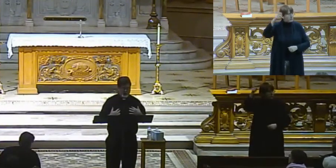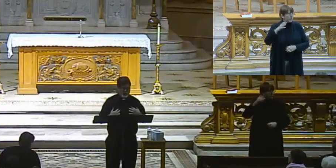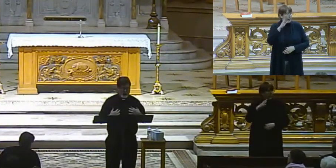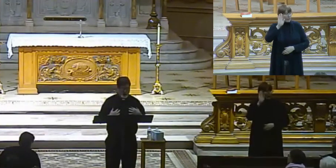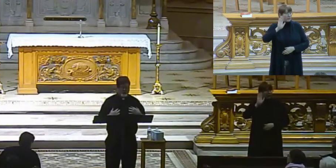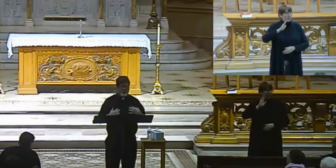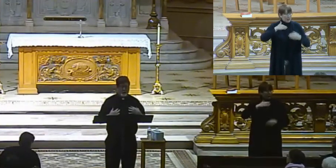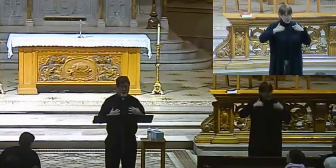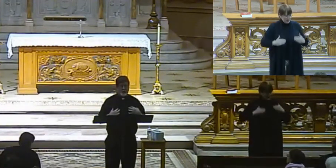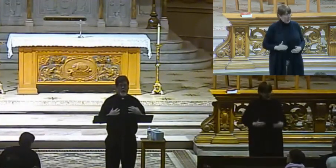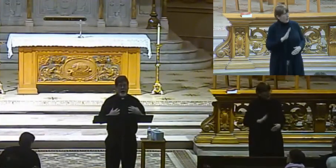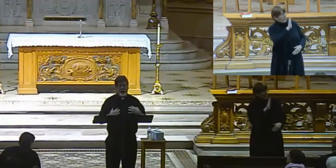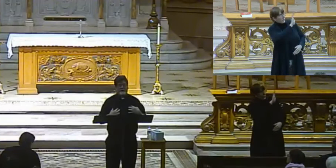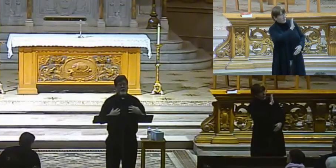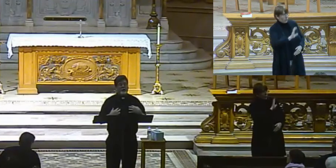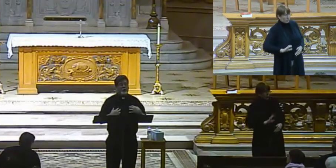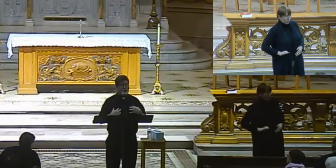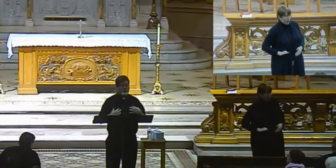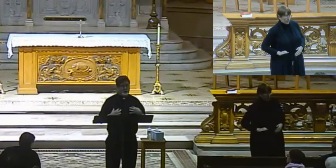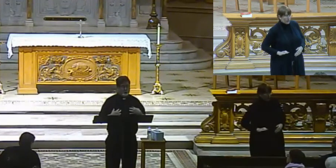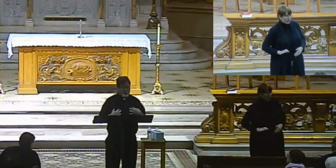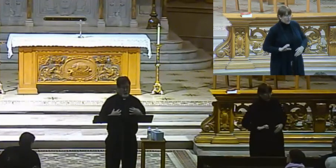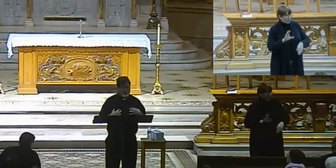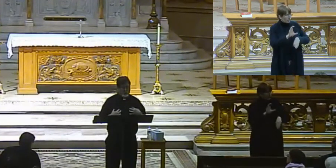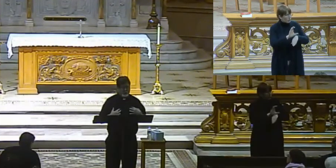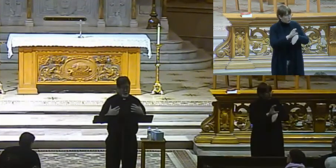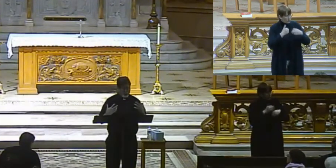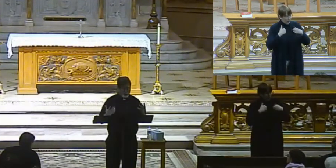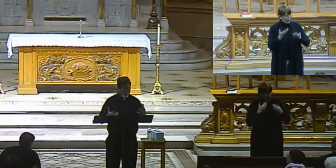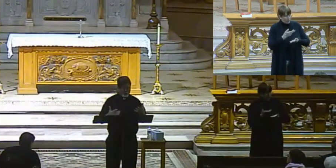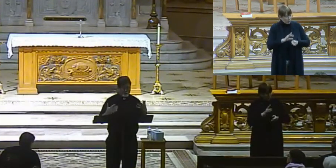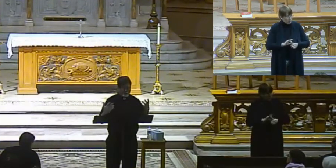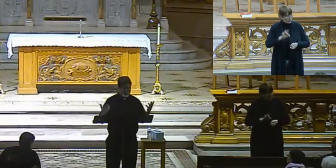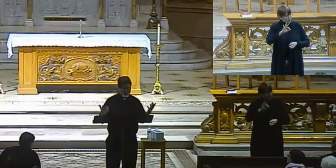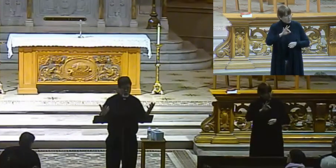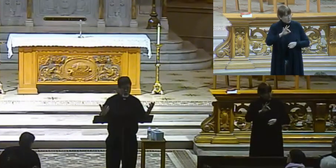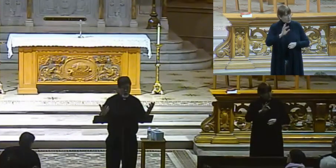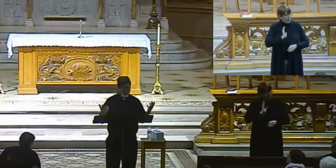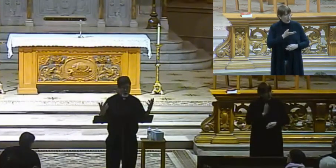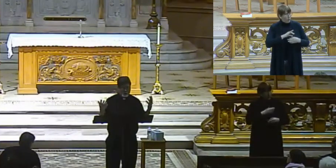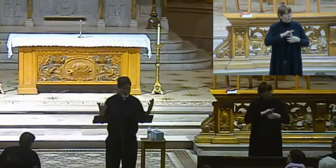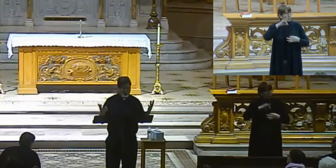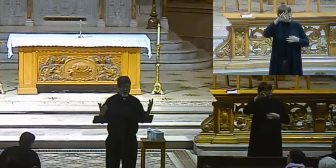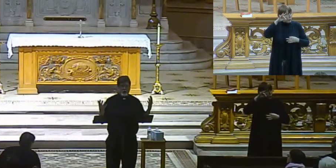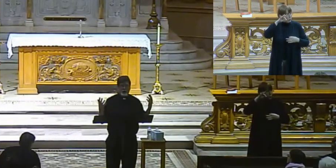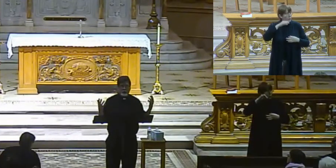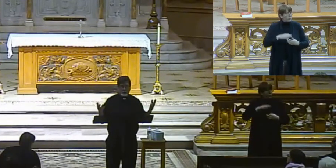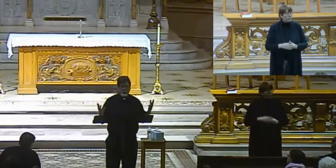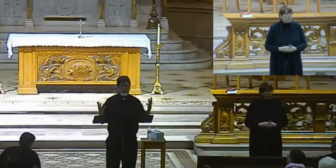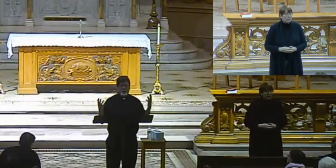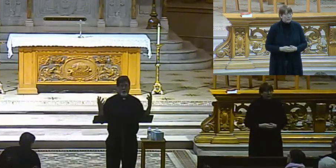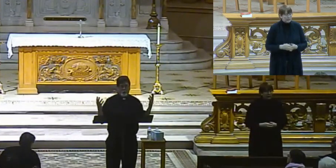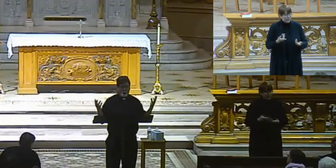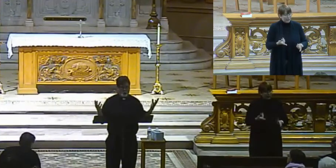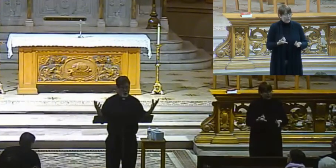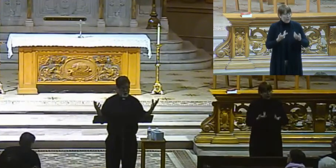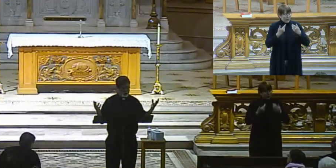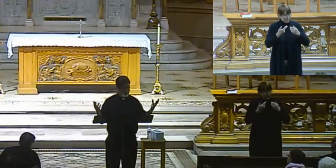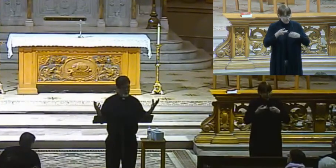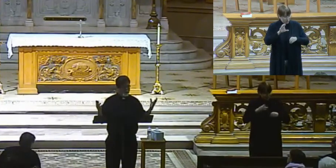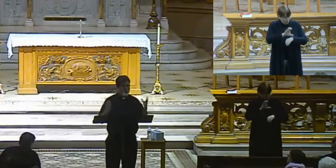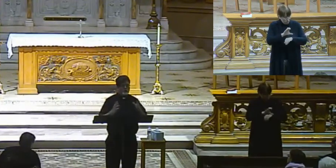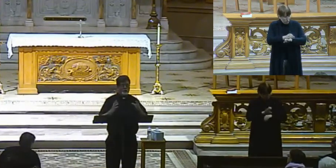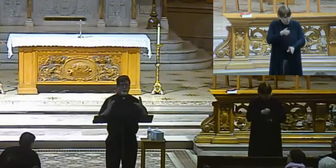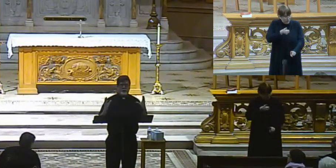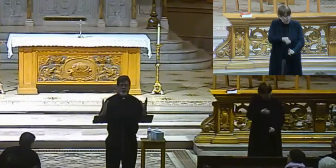Christ, because we have the Holy Spirit as the soul of the church. The church is holy,